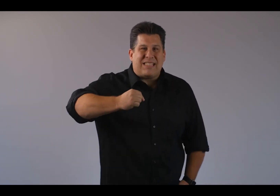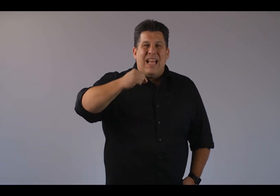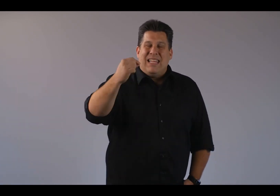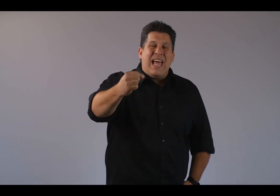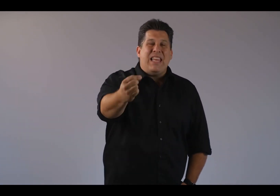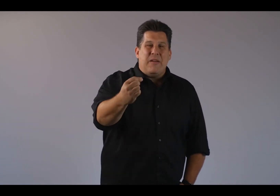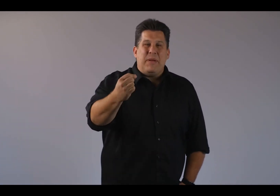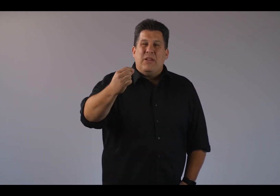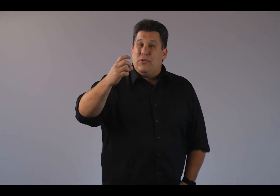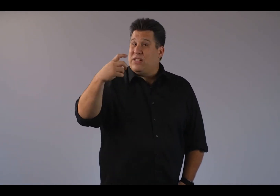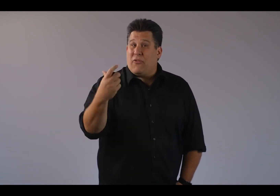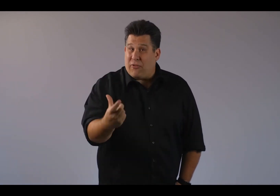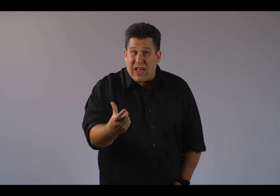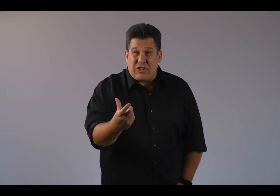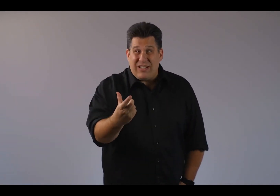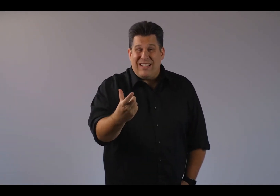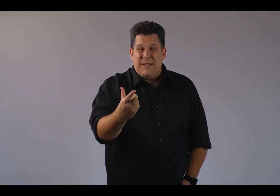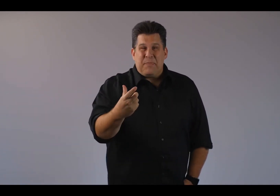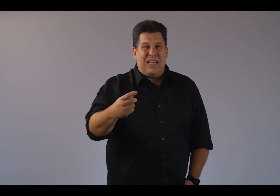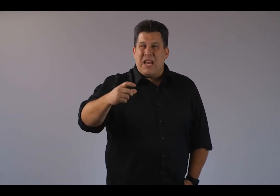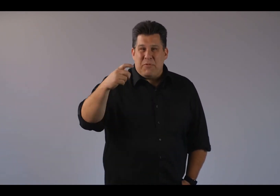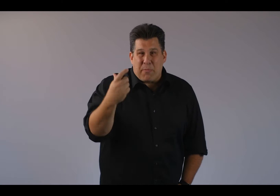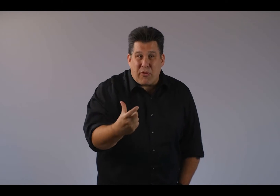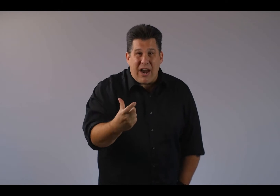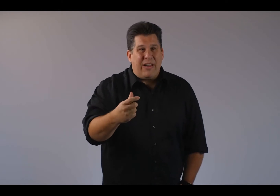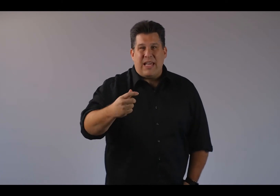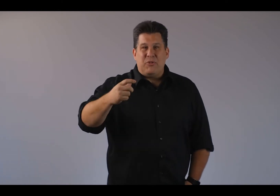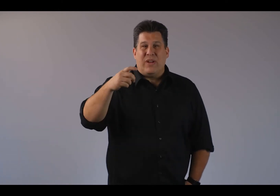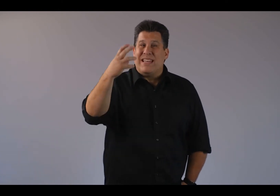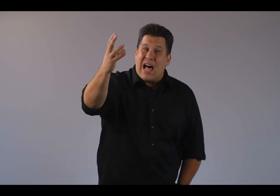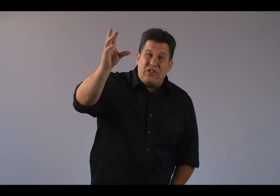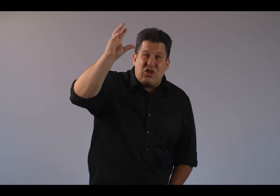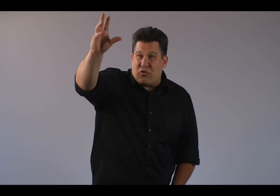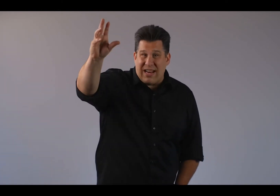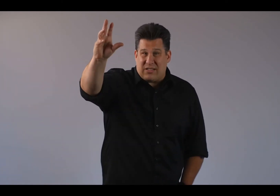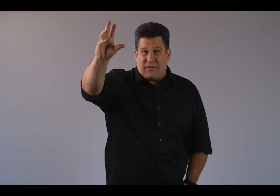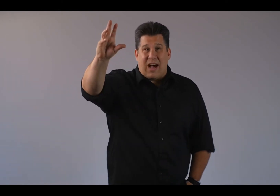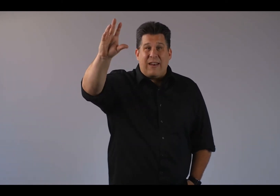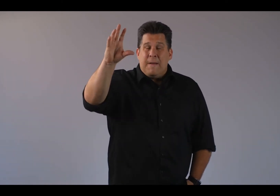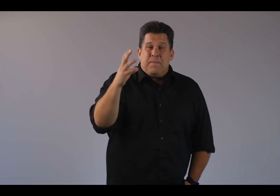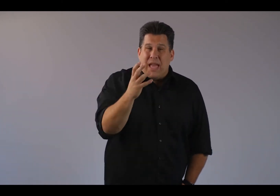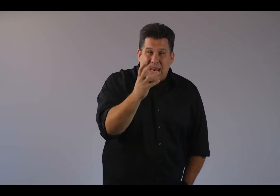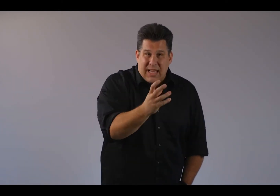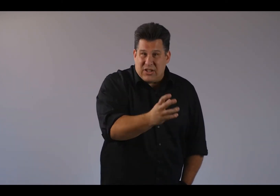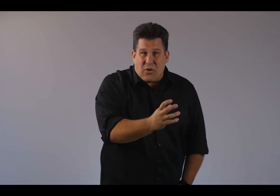led him to self-reflection. It led him to prayer. It led him to acknowledge the greatness of God and his own